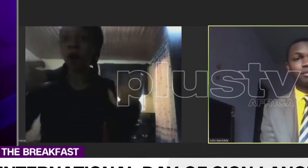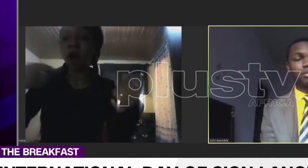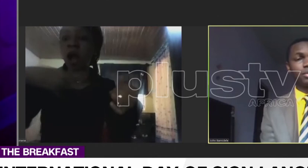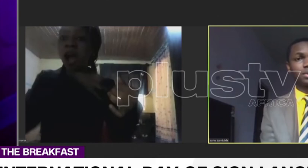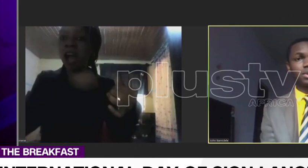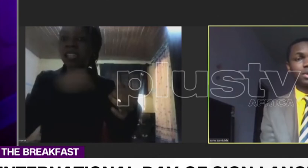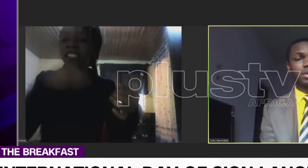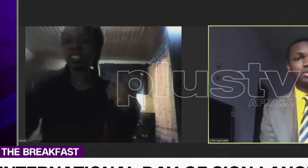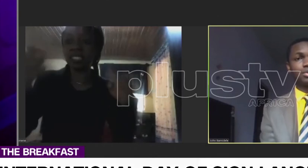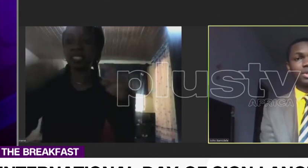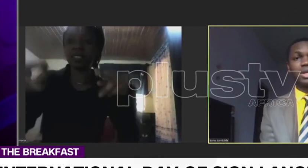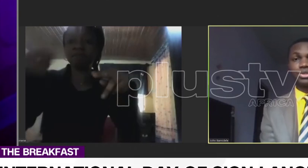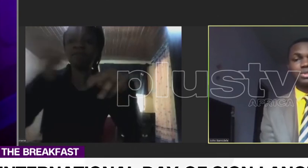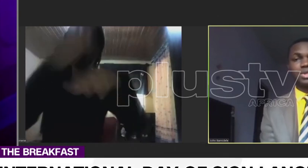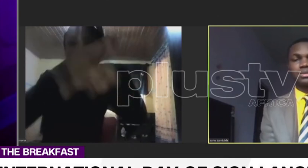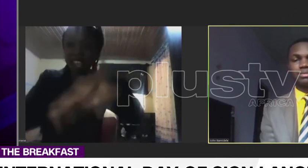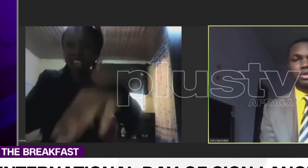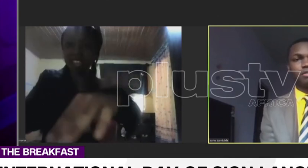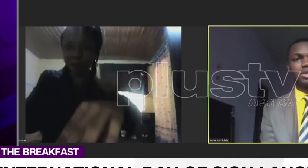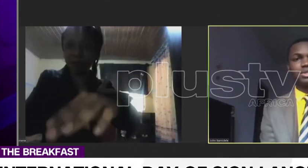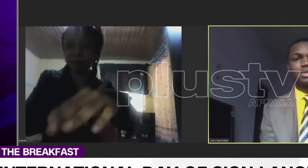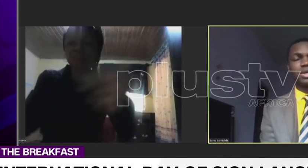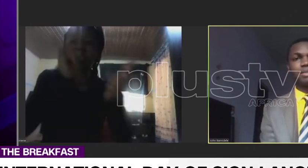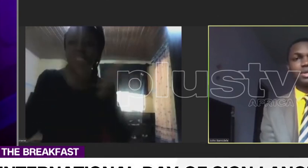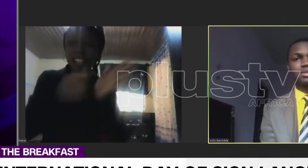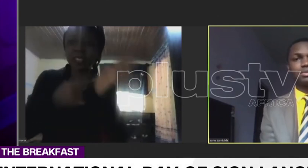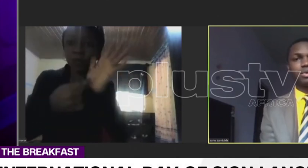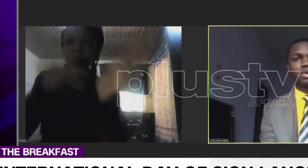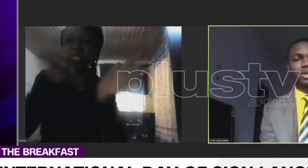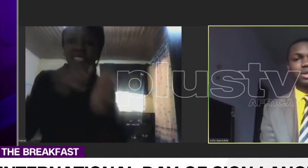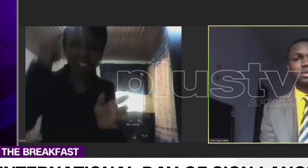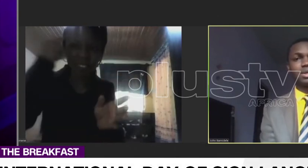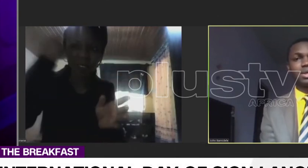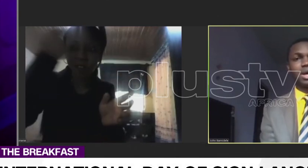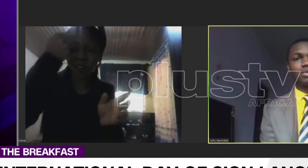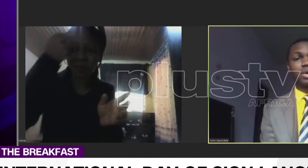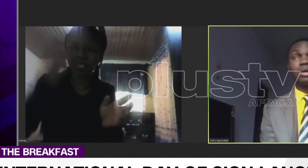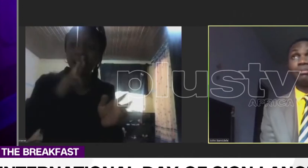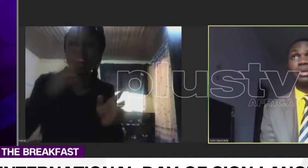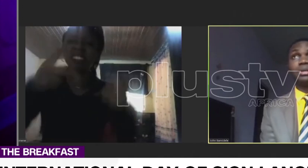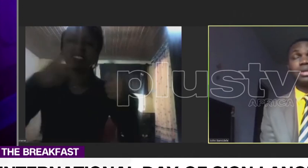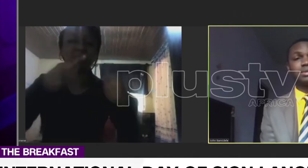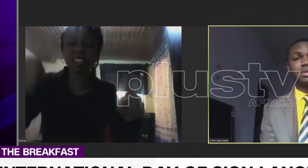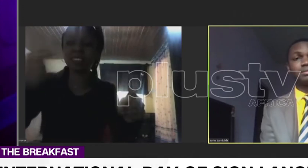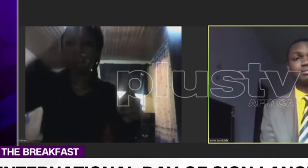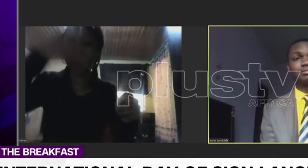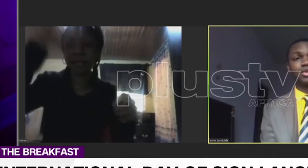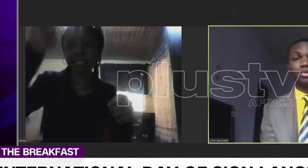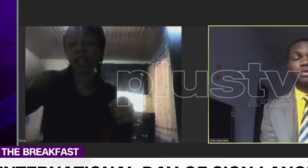board. So it clearly shows that the government is trying their best in doing what they can, and we are hoping that going forward